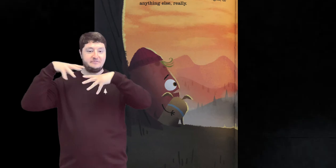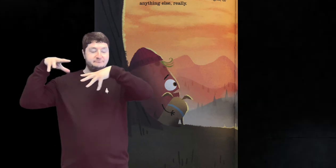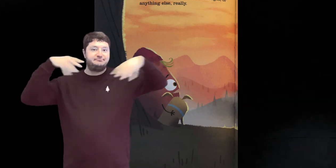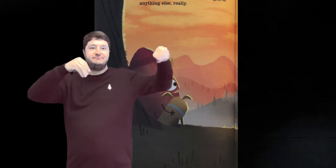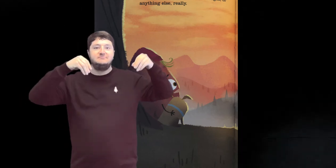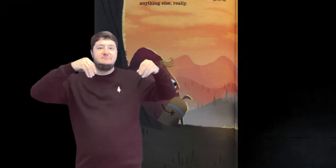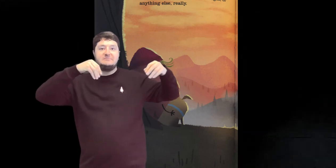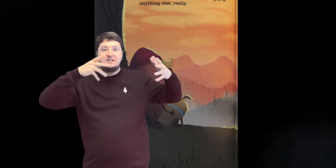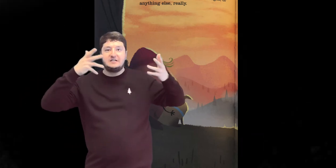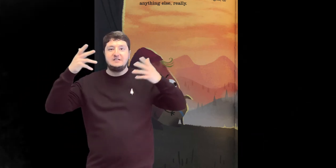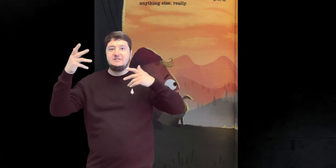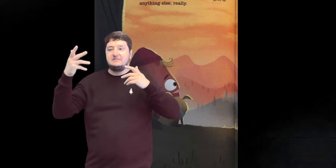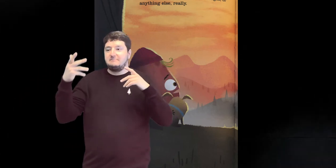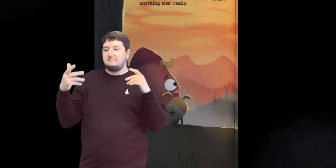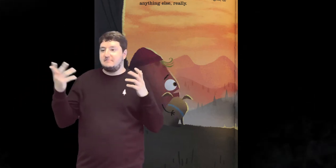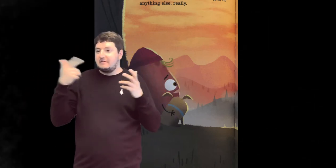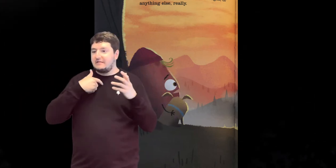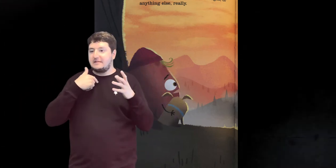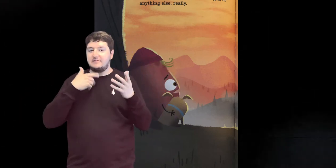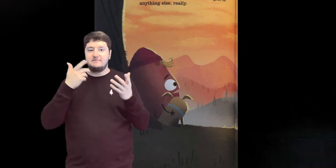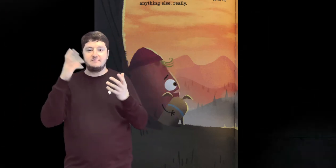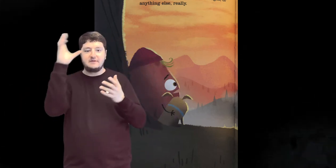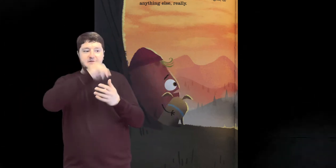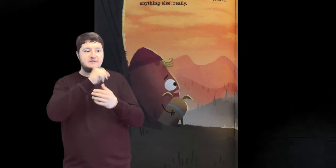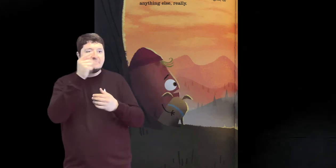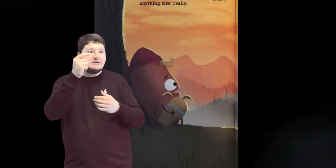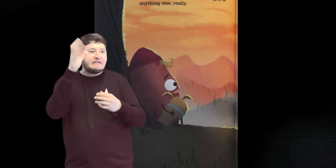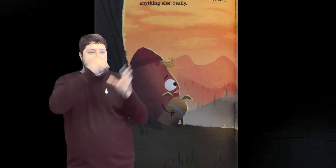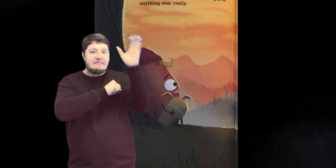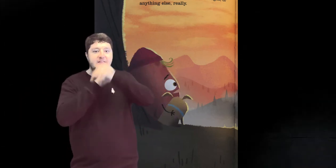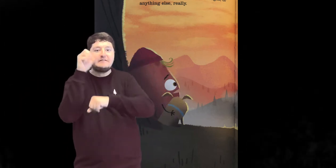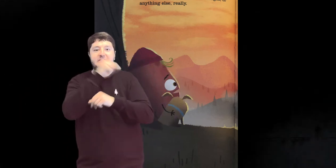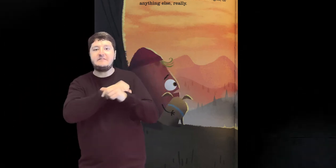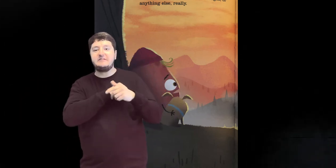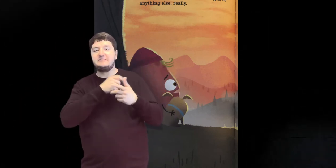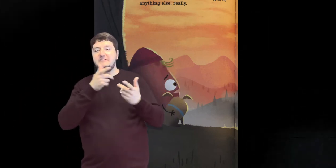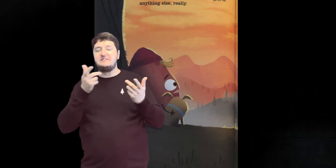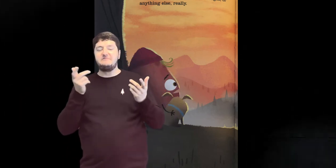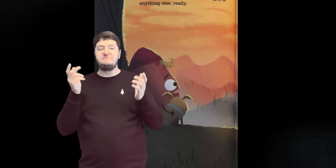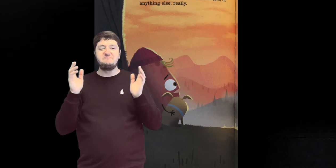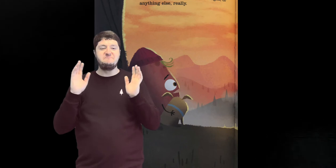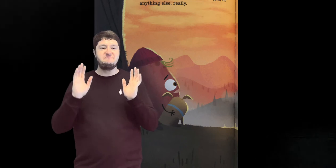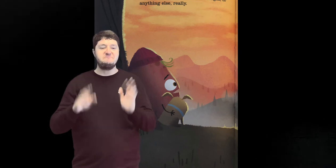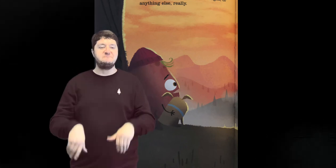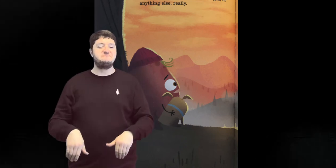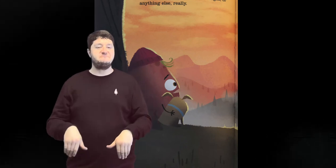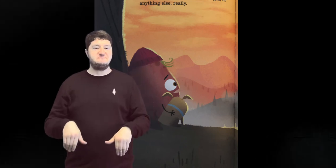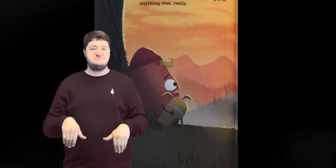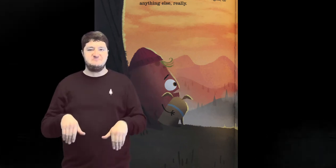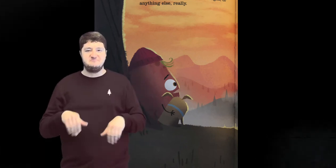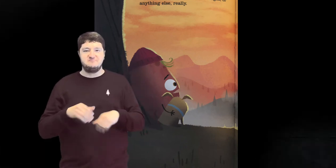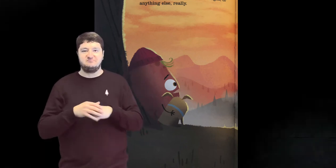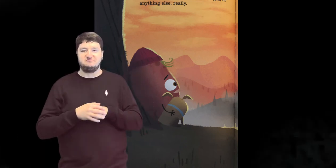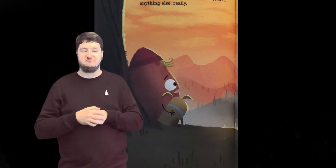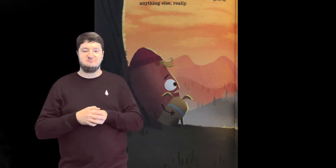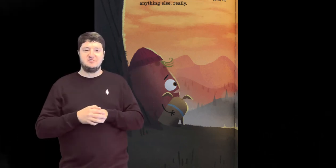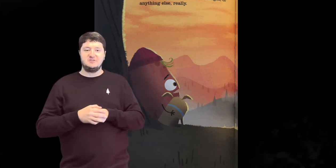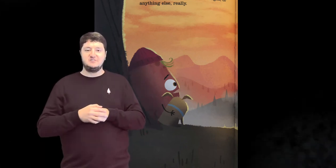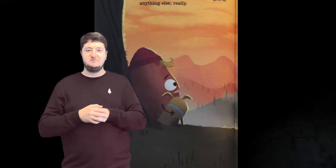Any worries about the power outage And what I might be missing Drifted away I wasn't thinking about my